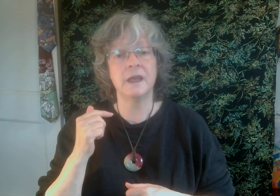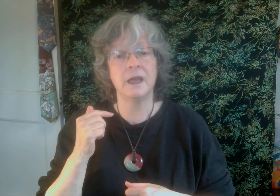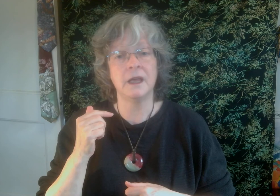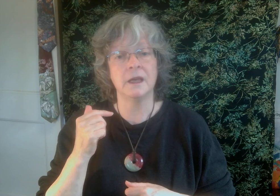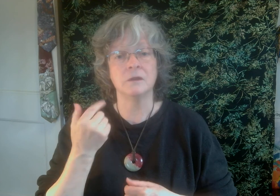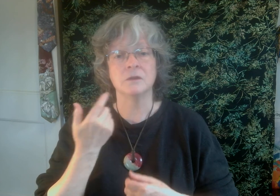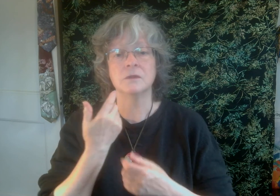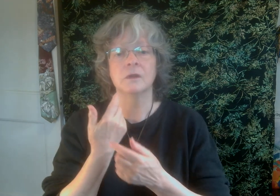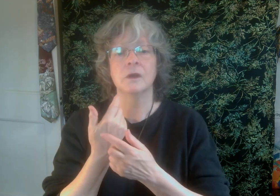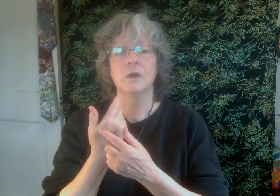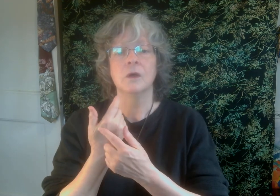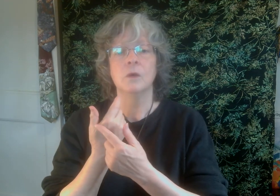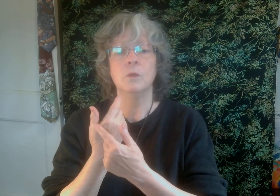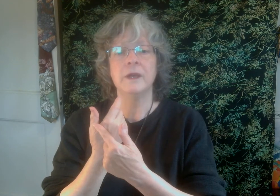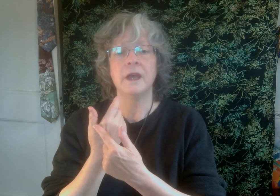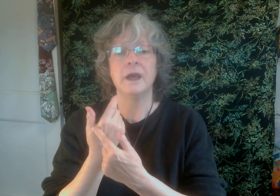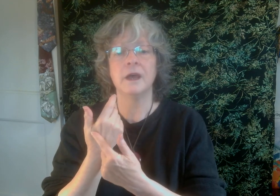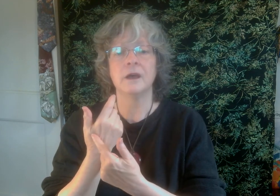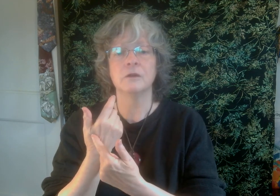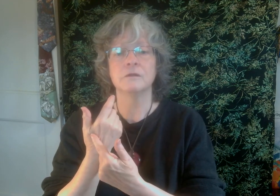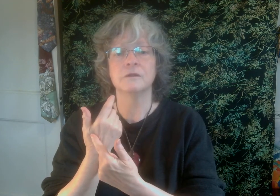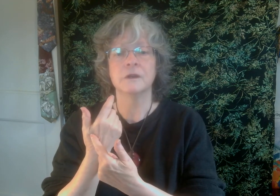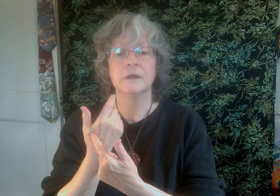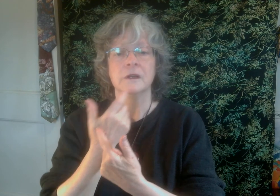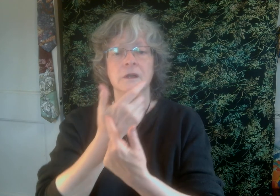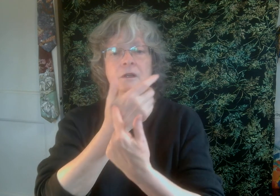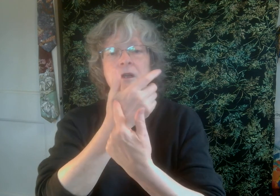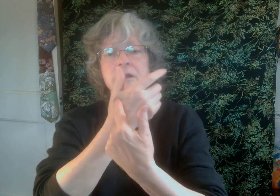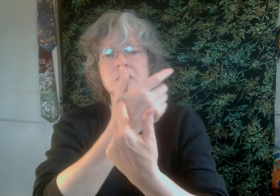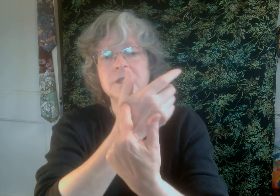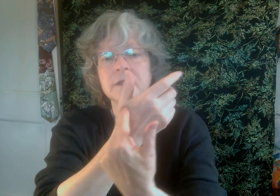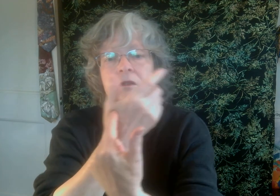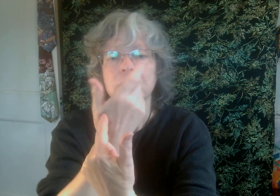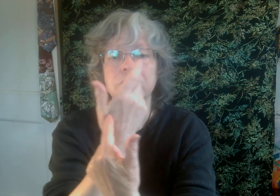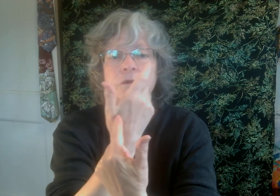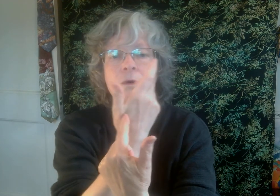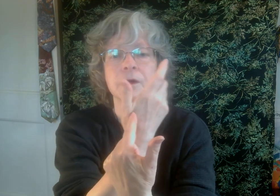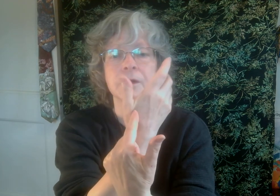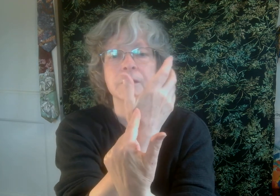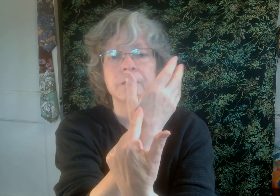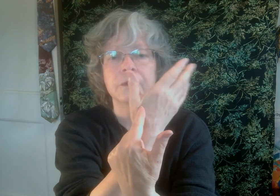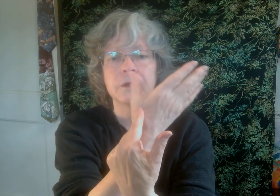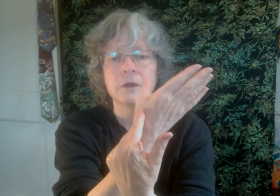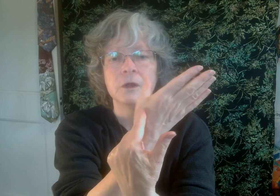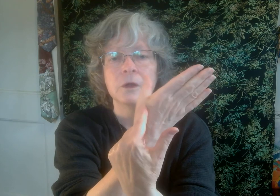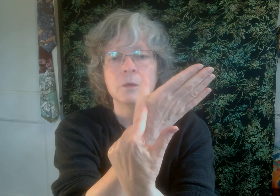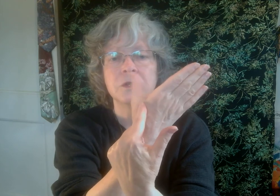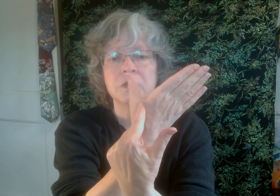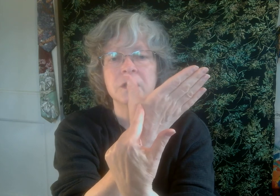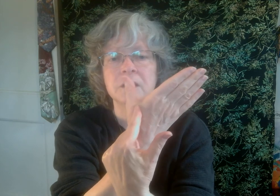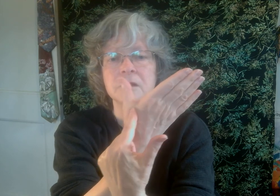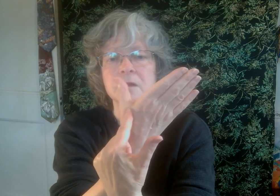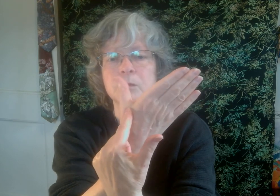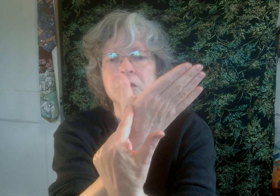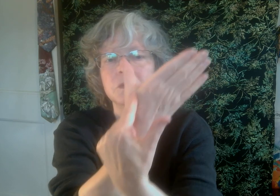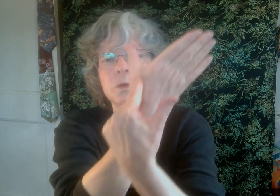hands. We have Large Intestine 4. Which is between